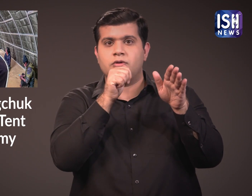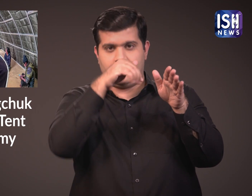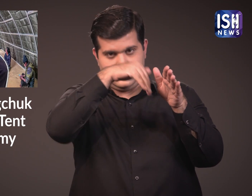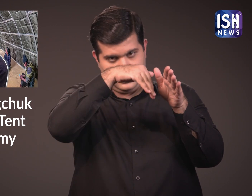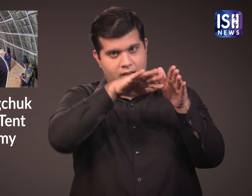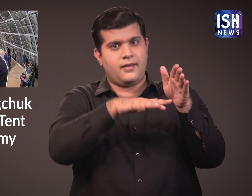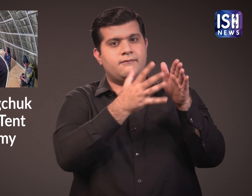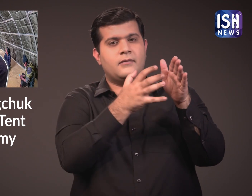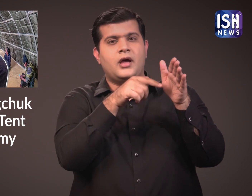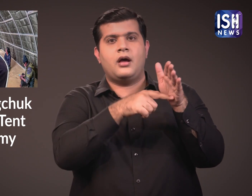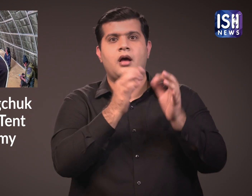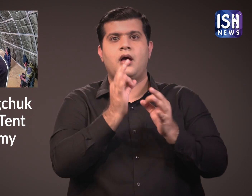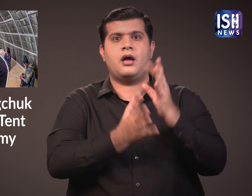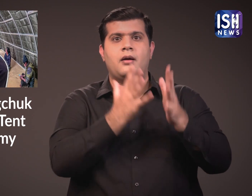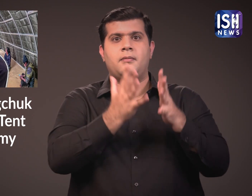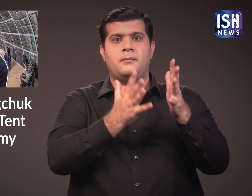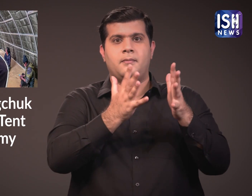Water is used to store it.